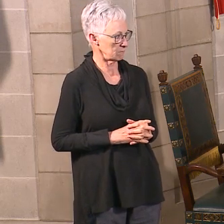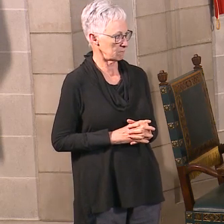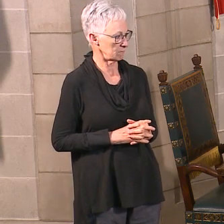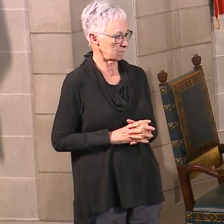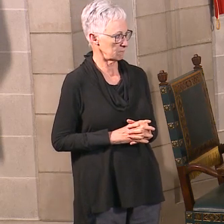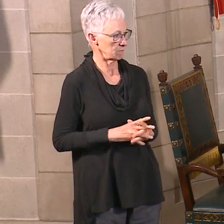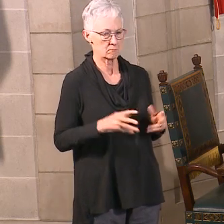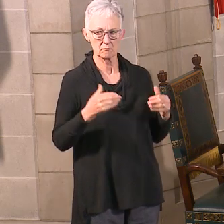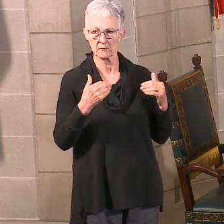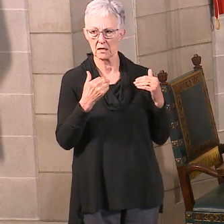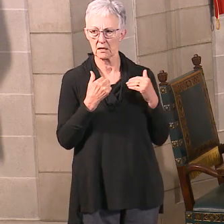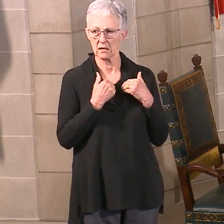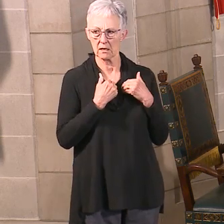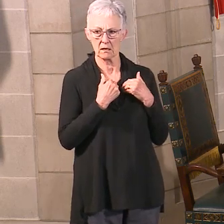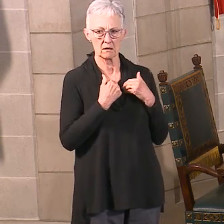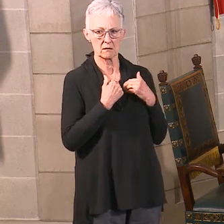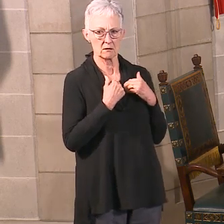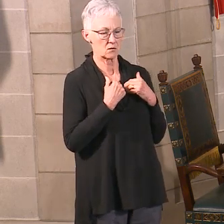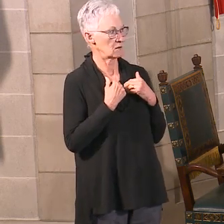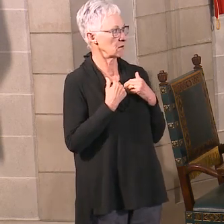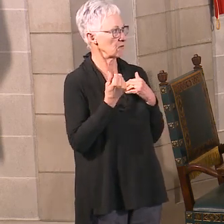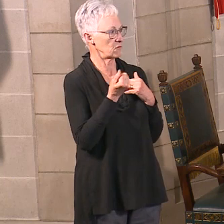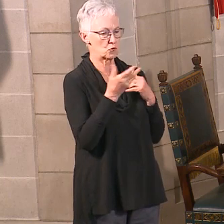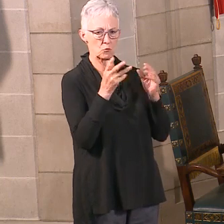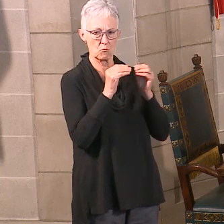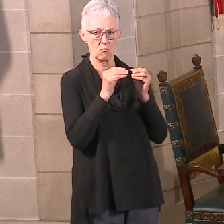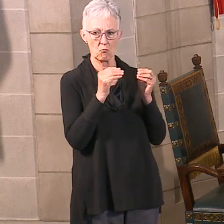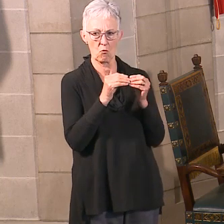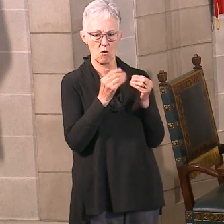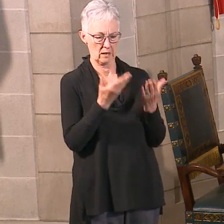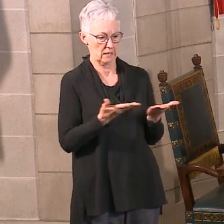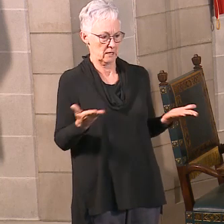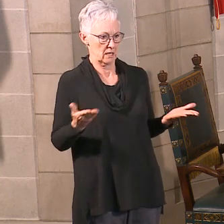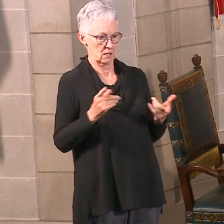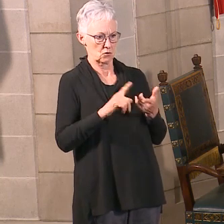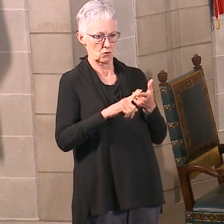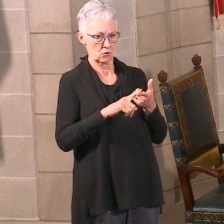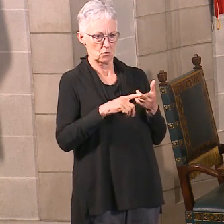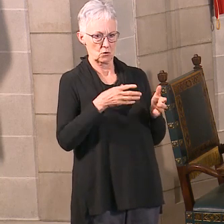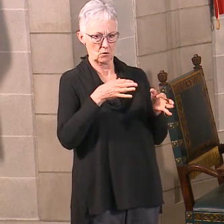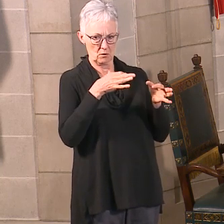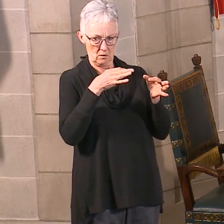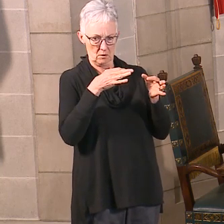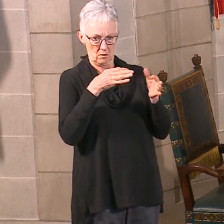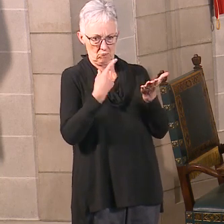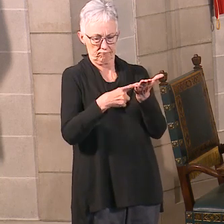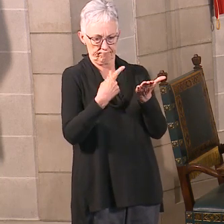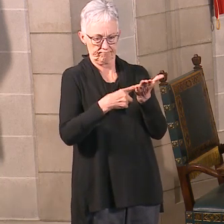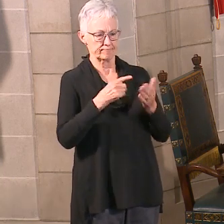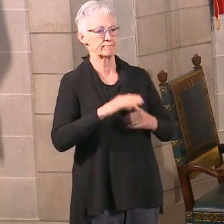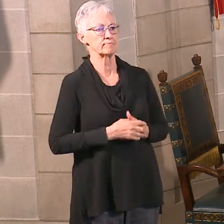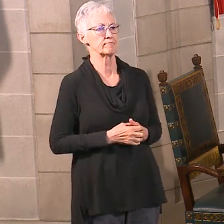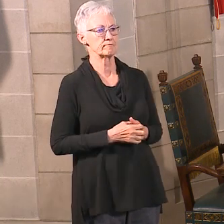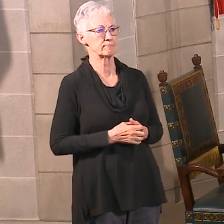I think we had a couple other things to be able to talk about as well. One of them has to do with the